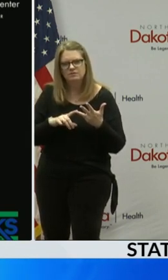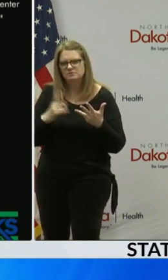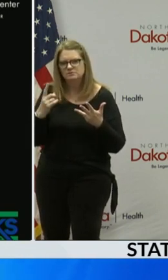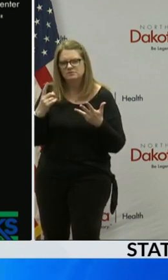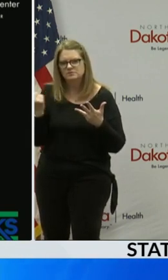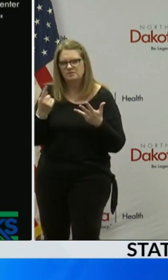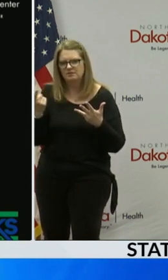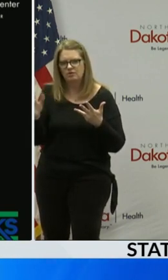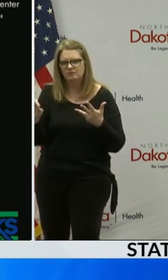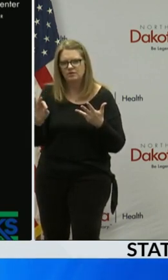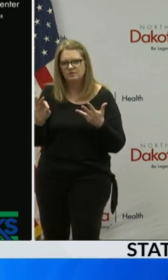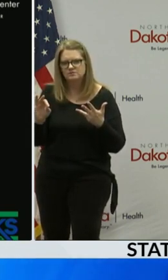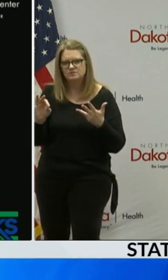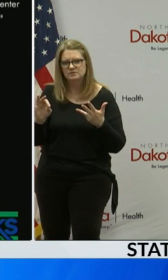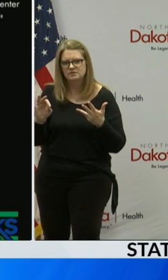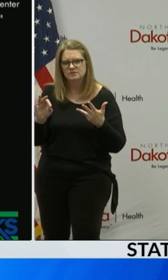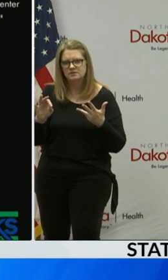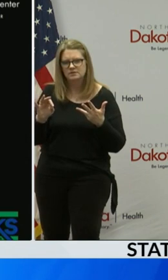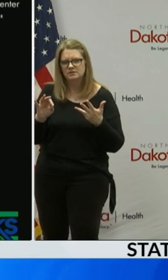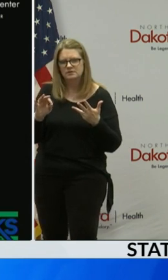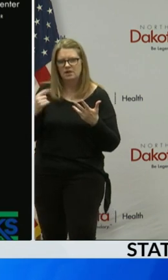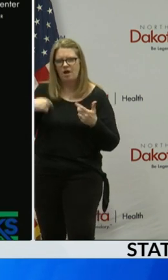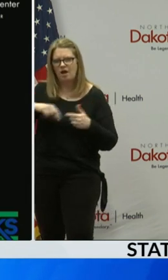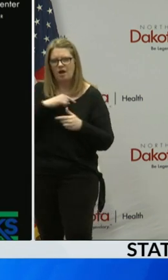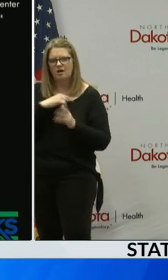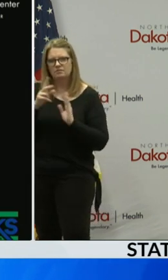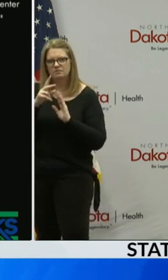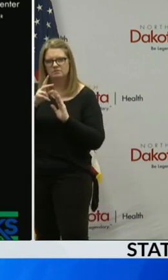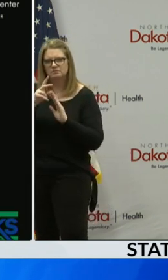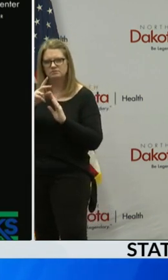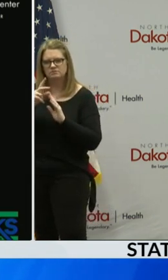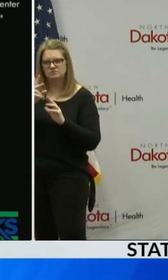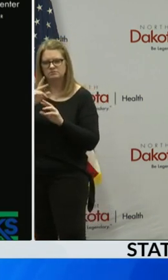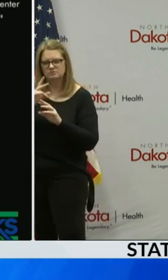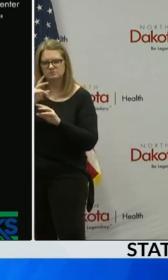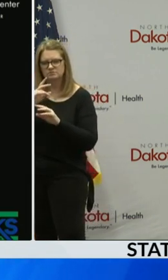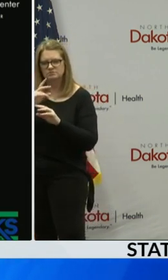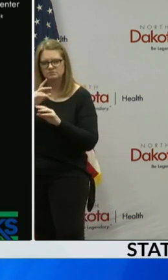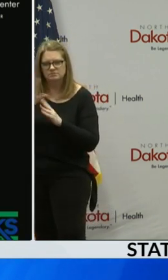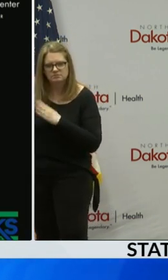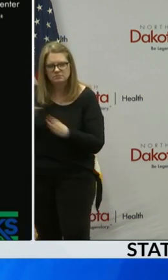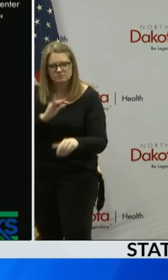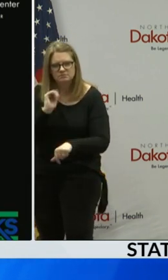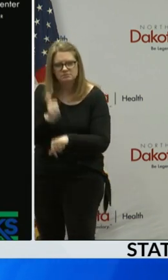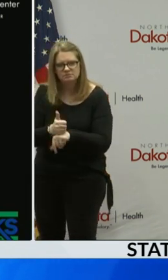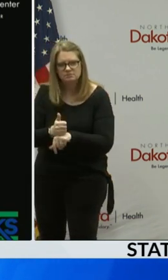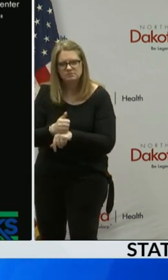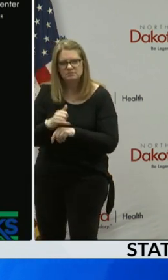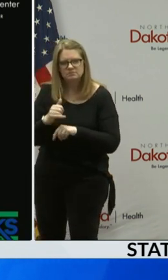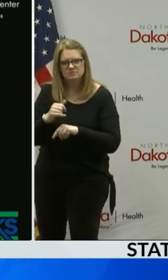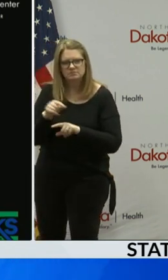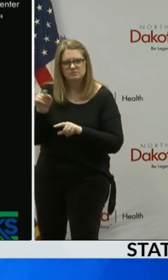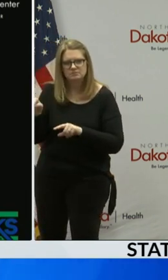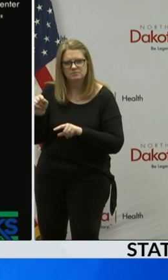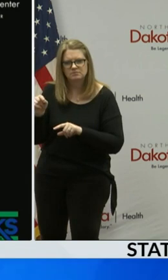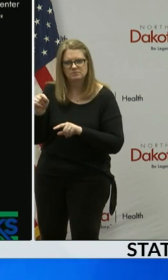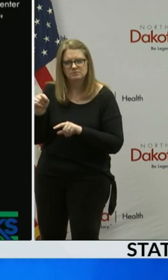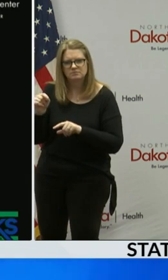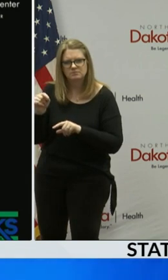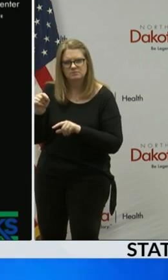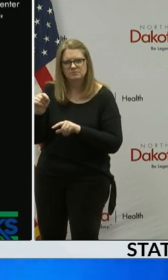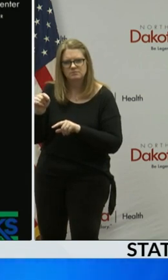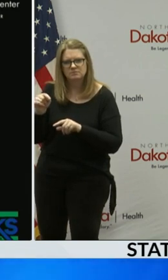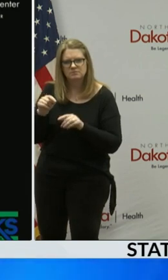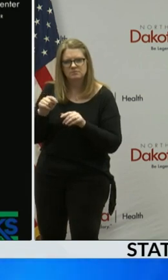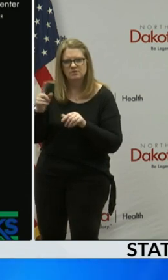I have faith and confidence that what we have in place can and will work. The citizens of Grand Forks are an essential part of this partnership. We need to stay